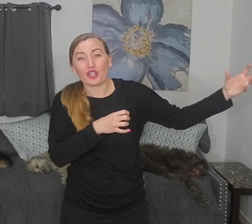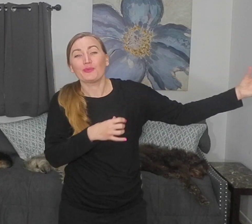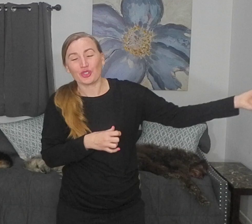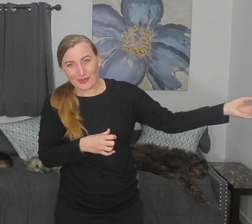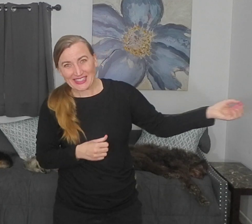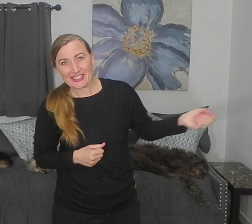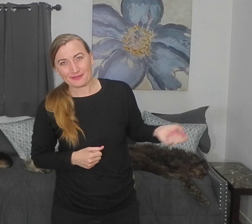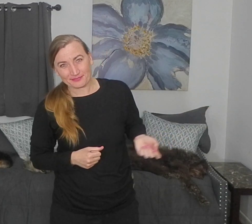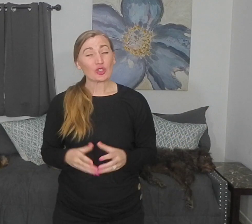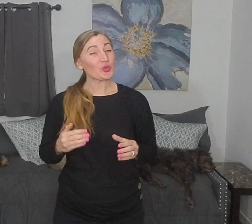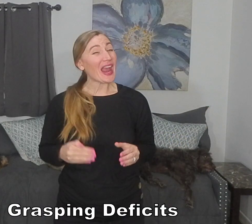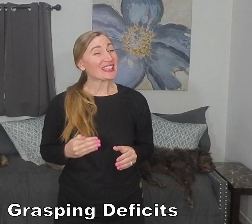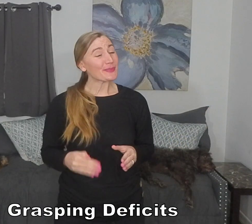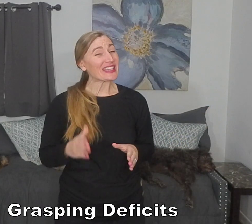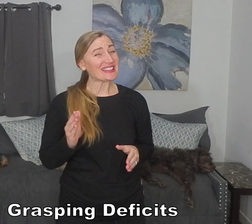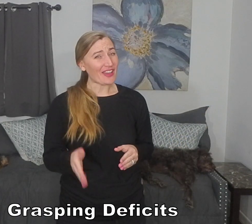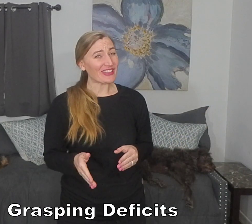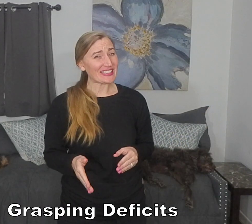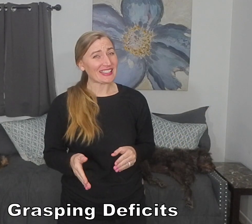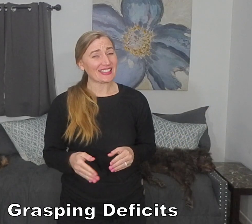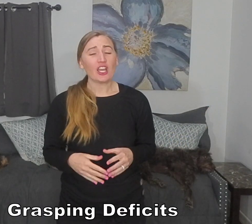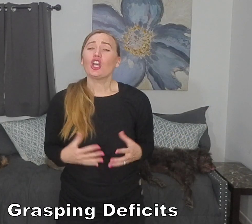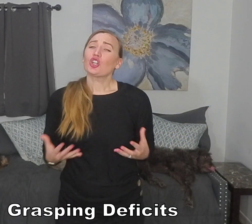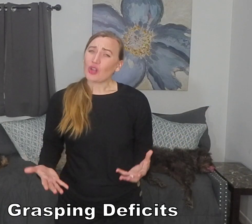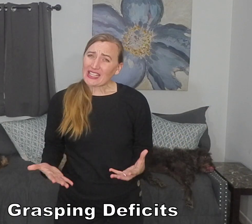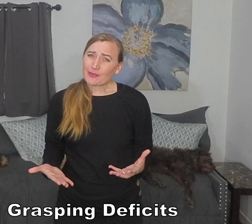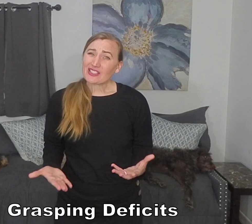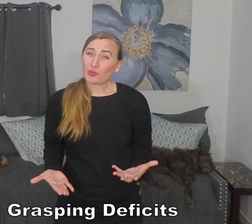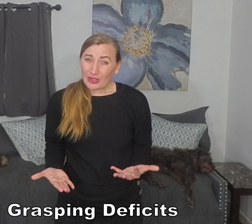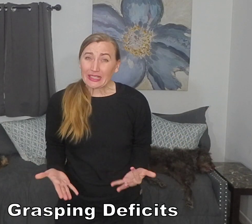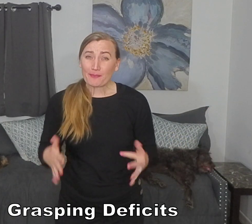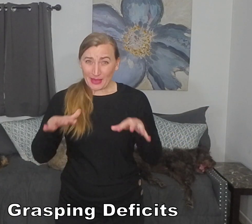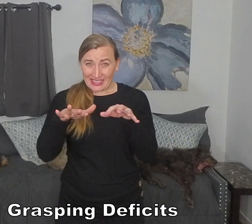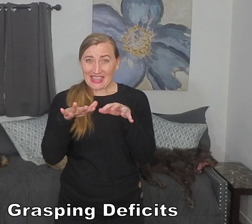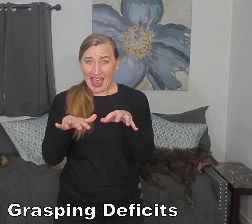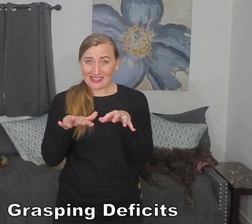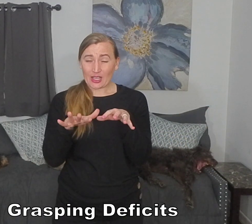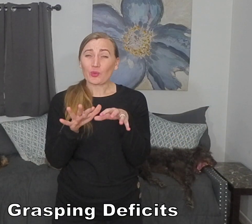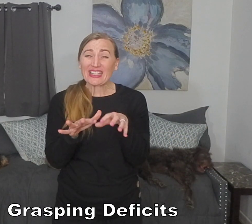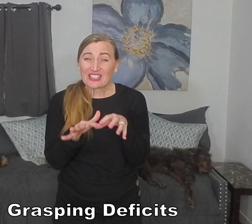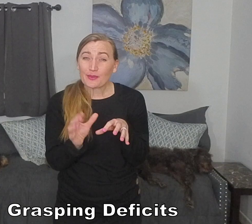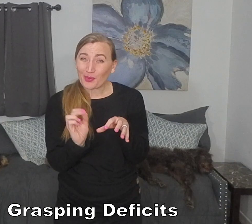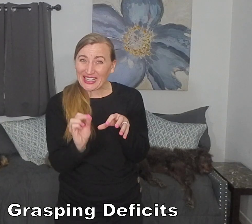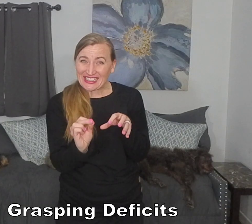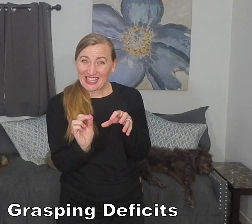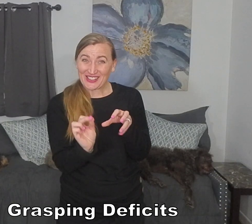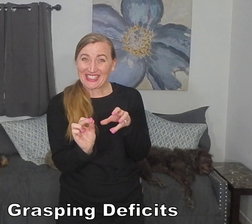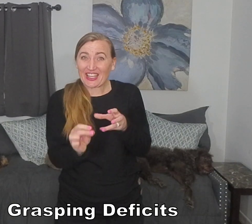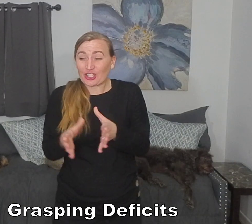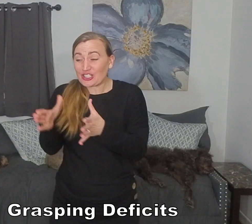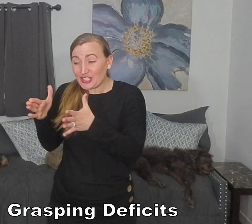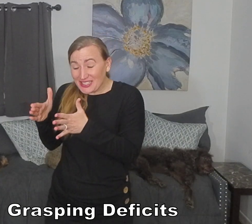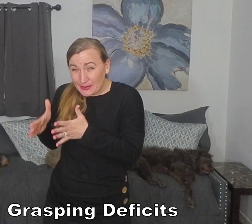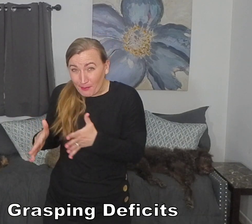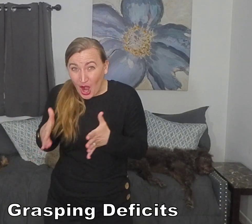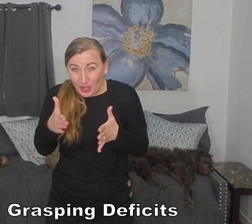movements. Grasping deficits. Grasping is a really big task and we need to break it down together into smaller